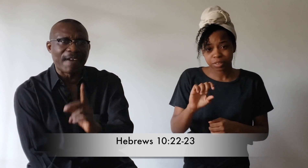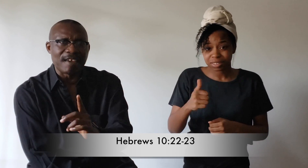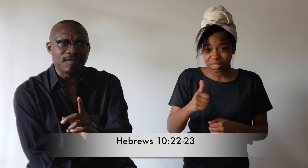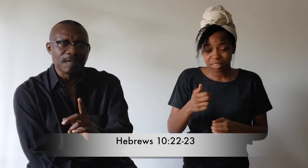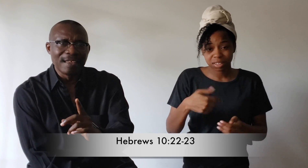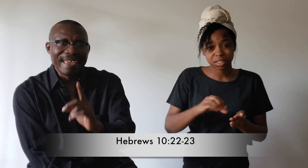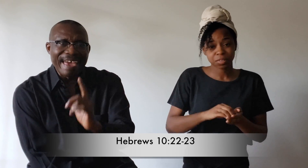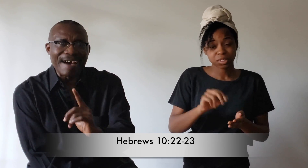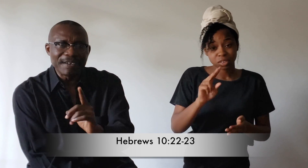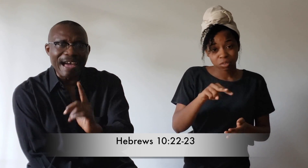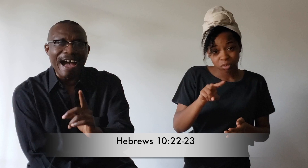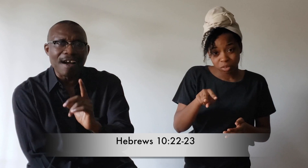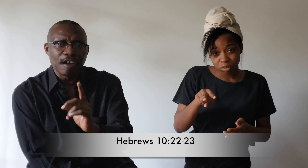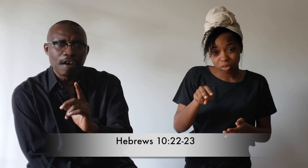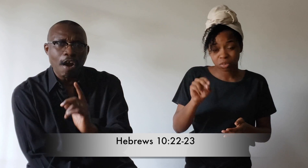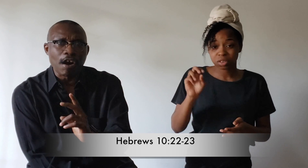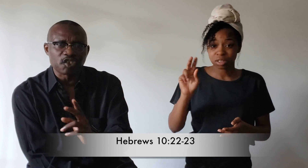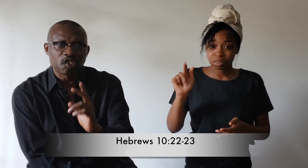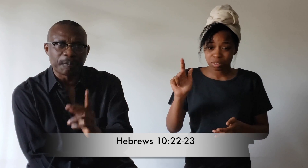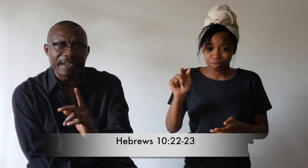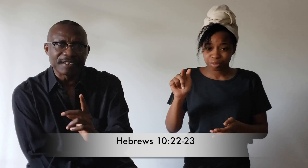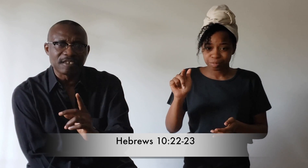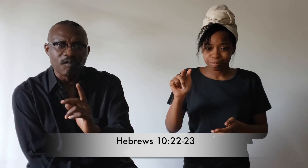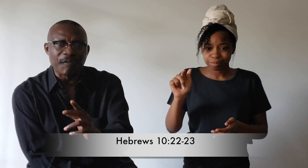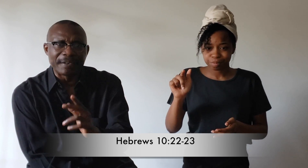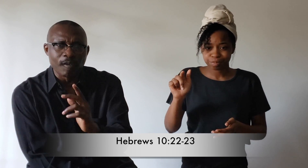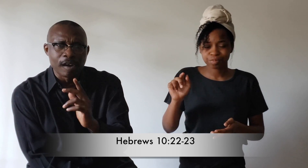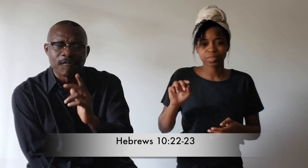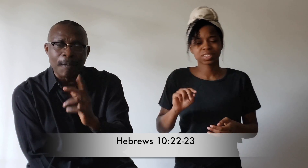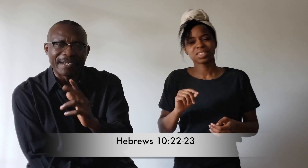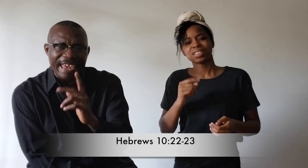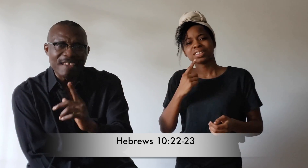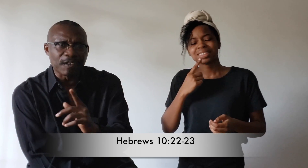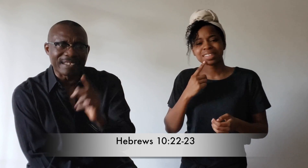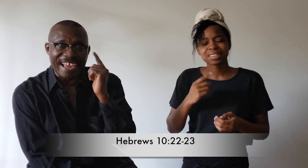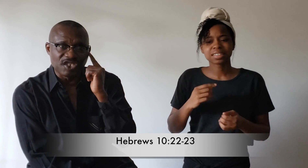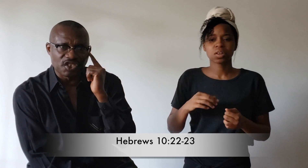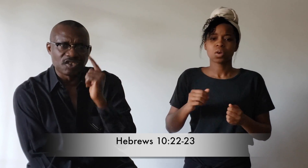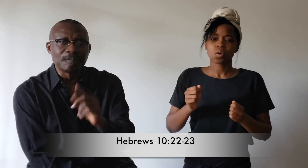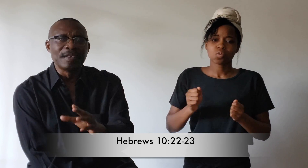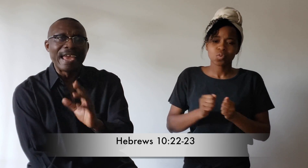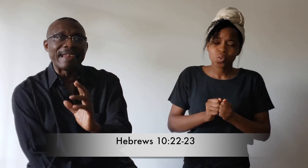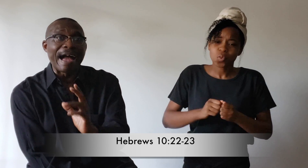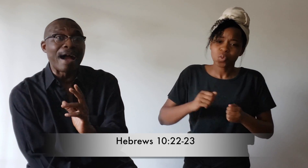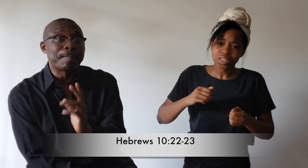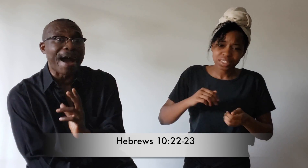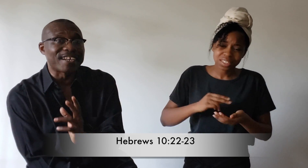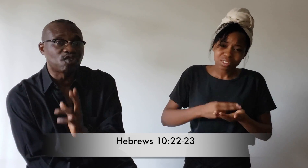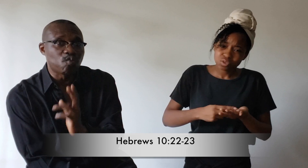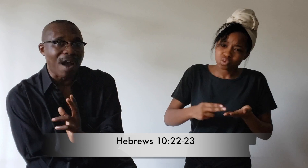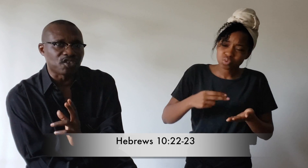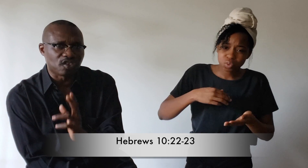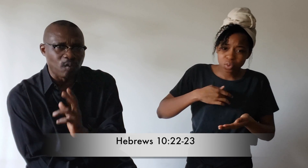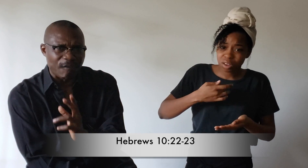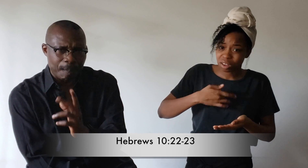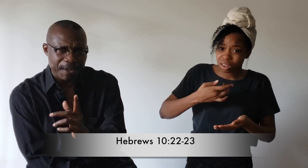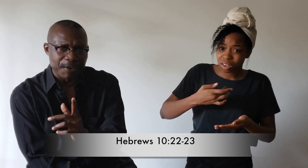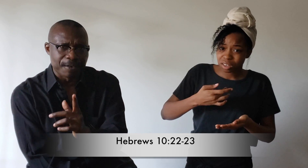faith, having our hearts sprinkled from an evil conscience and our bodies washed with pure